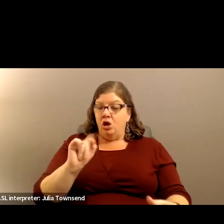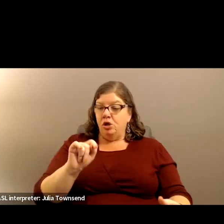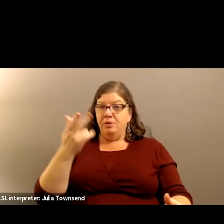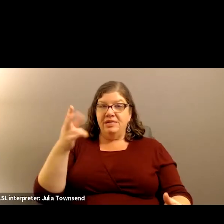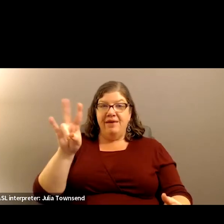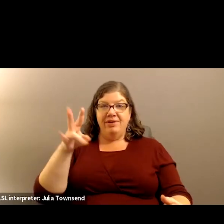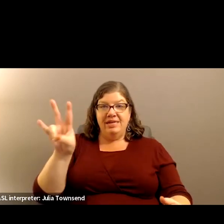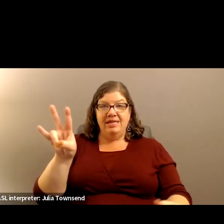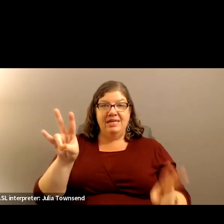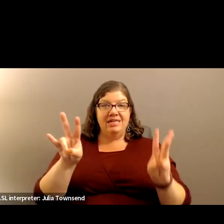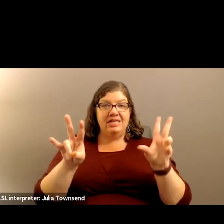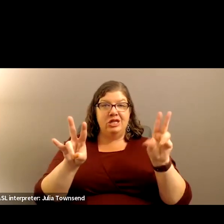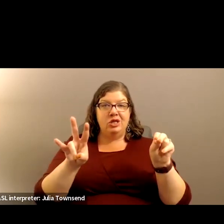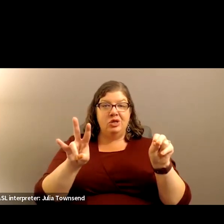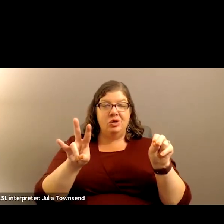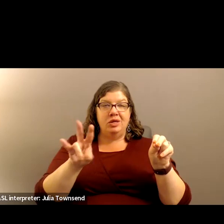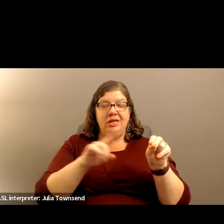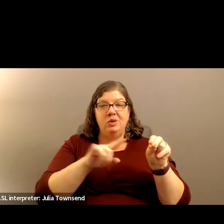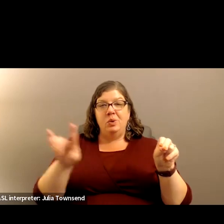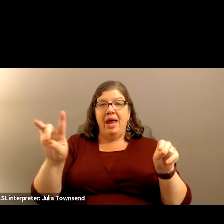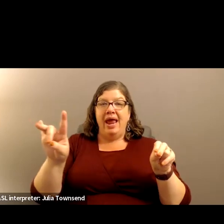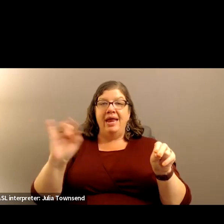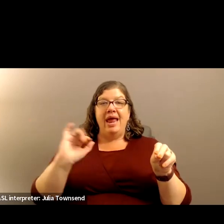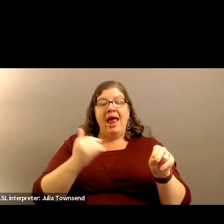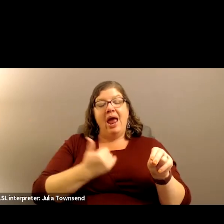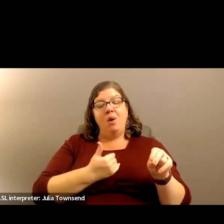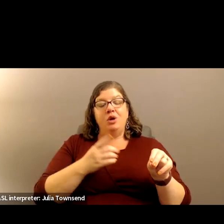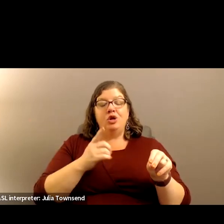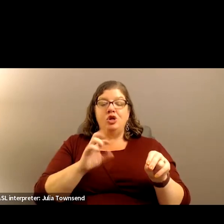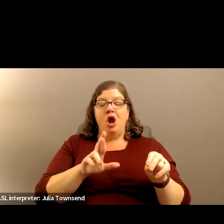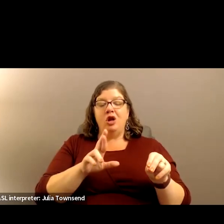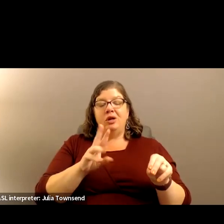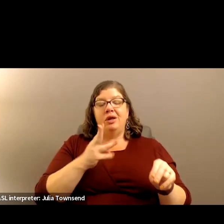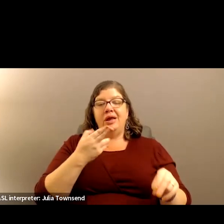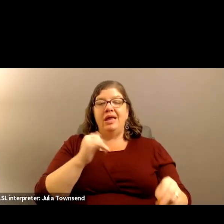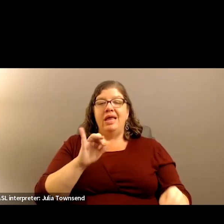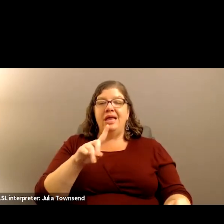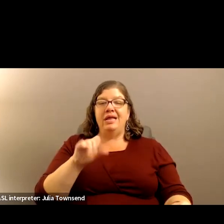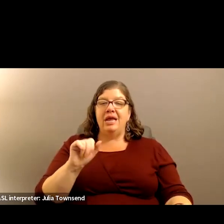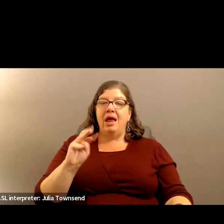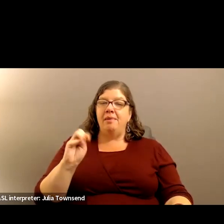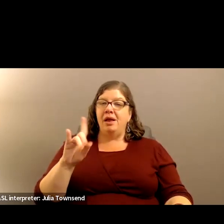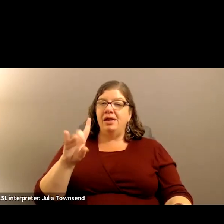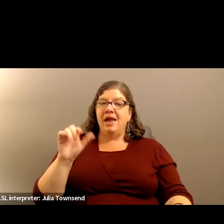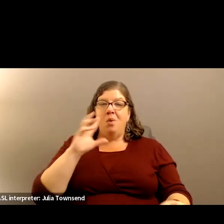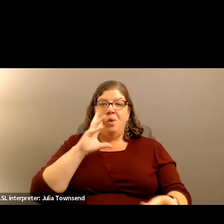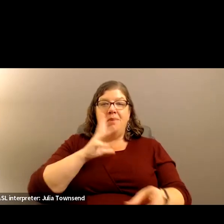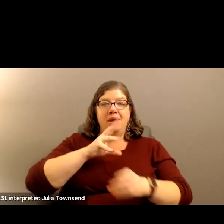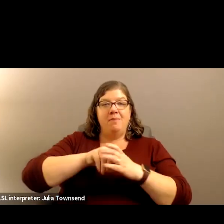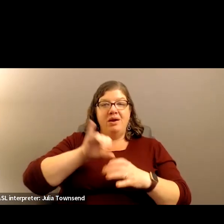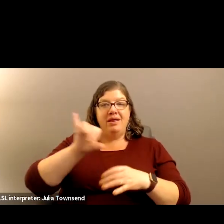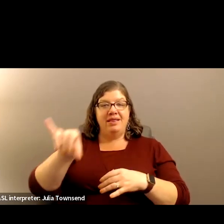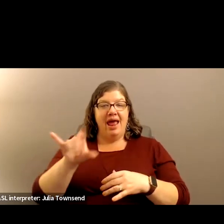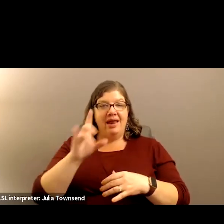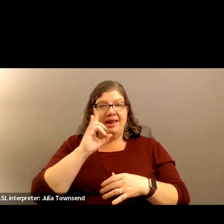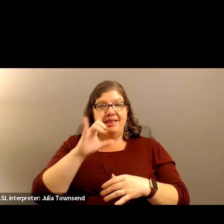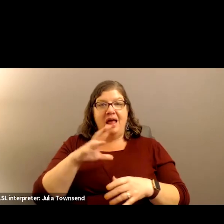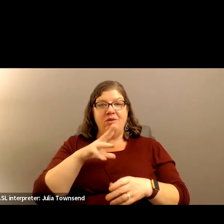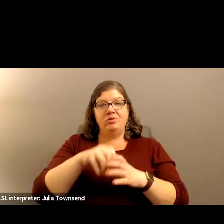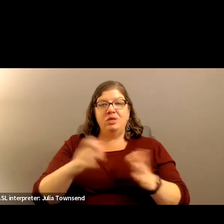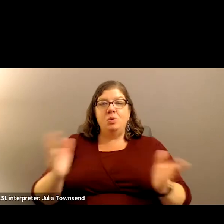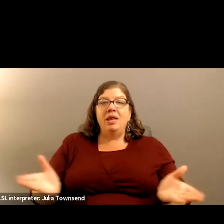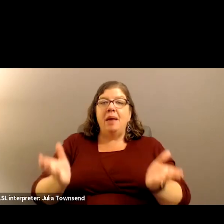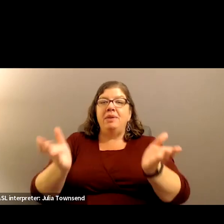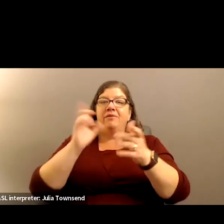17th from 638 and our own Dr. Hilda Maldonado will be a part of that. It's uplifting our youth,